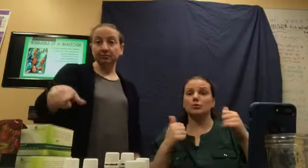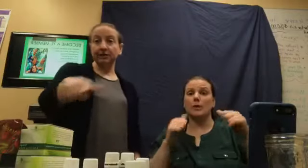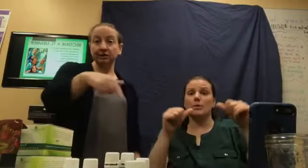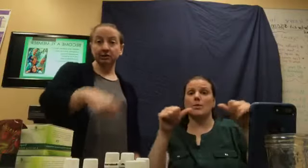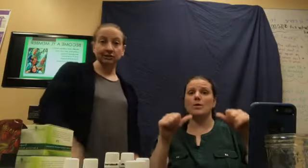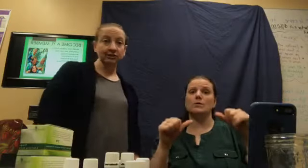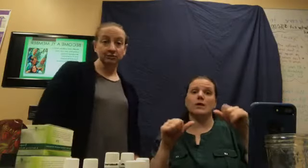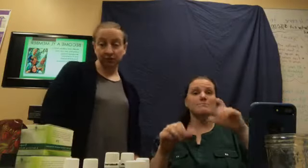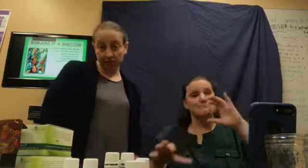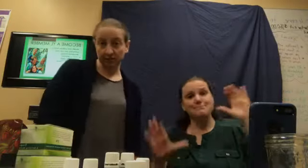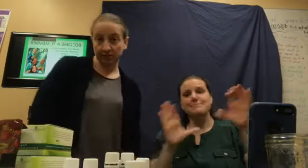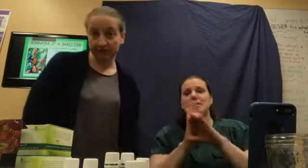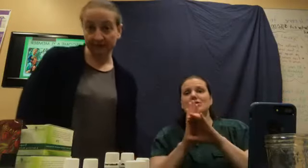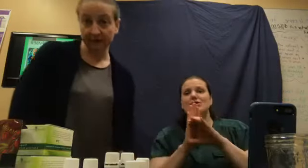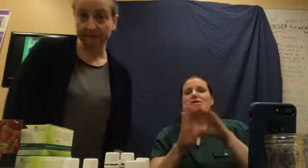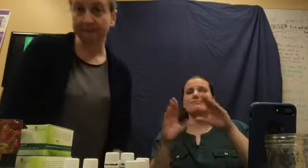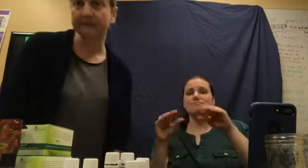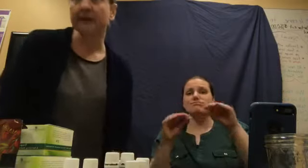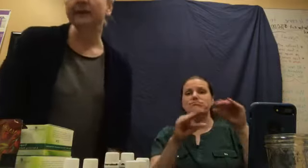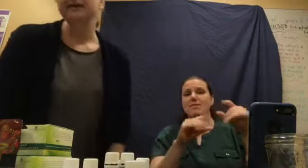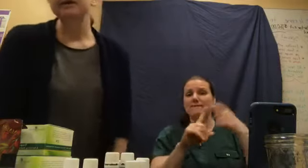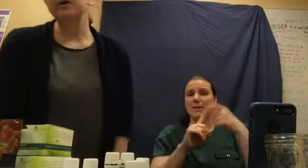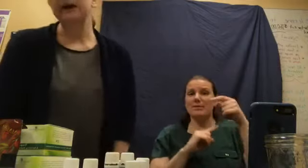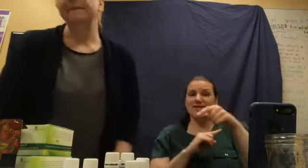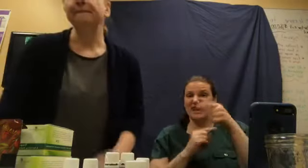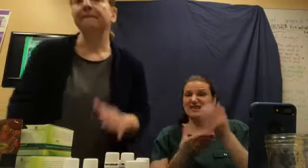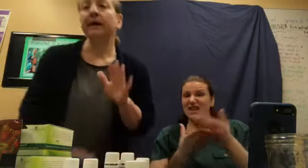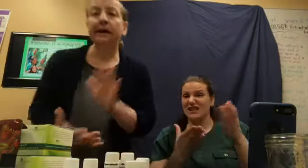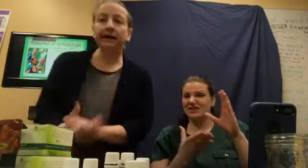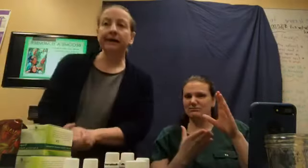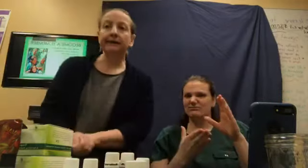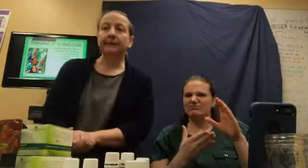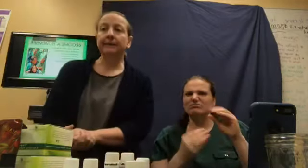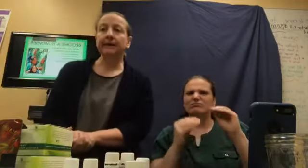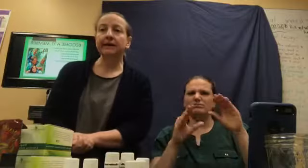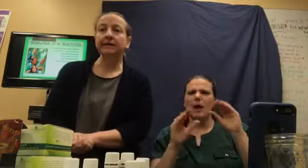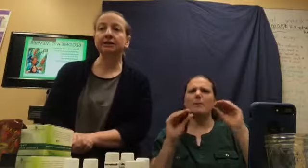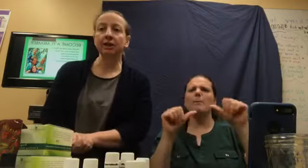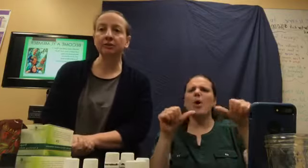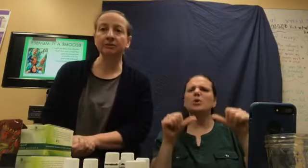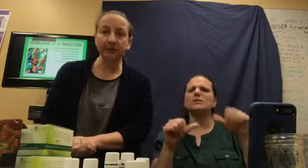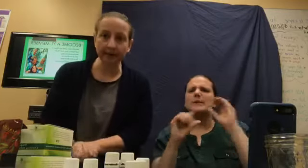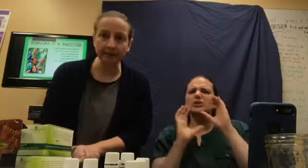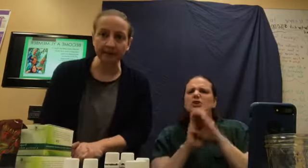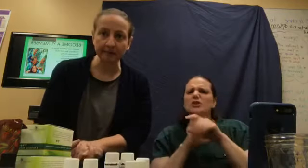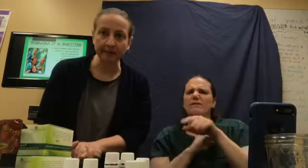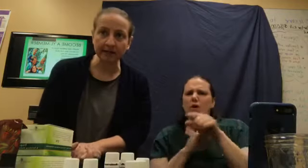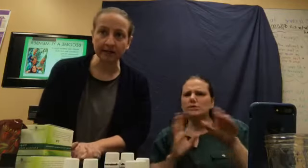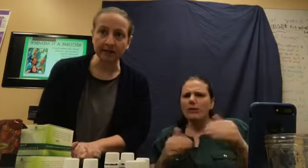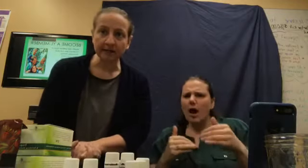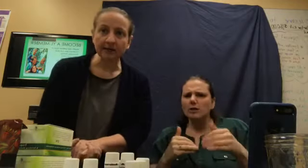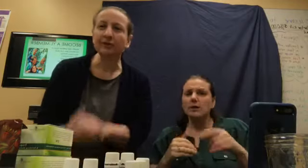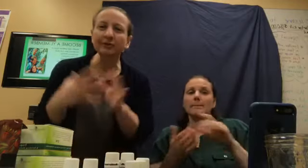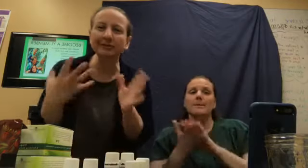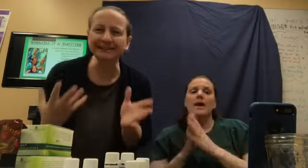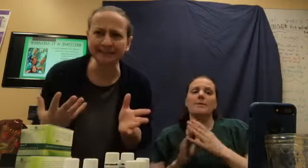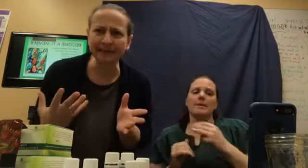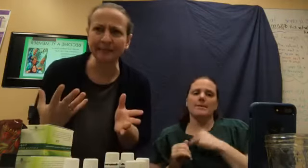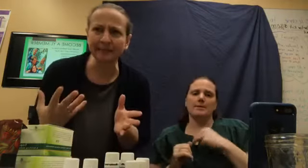pictures and screenshots of this stuff though. Okay. Um. So, to become a member. Well, the reason to become a